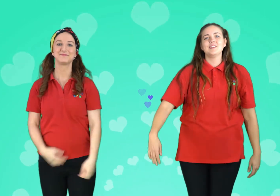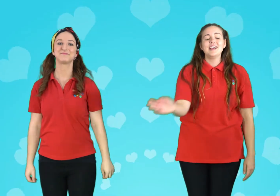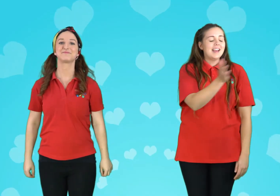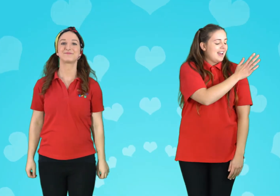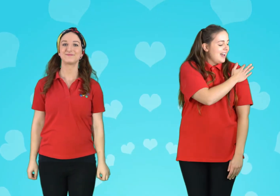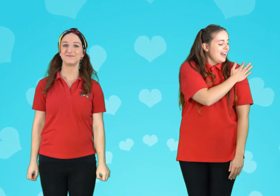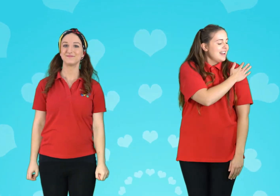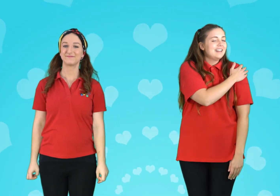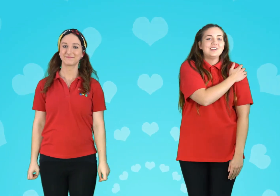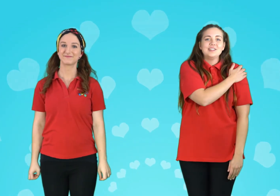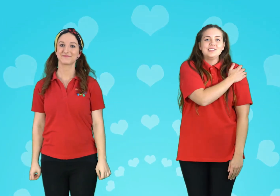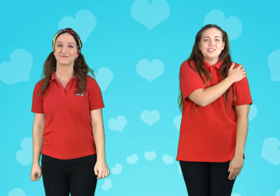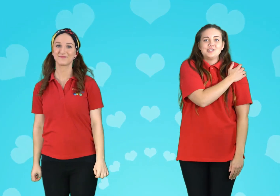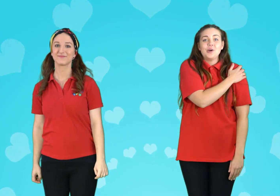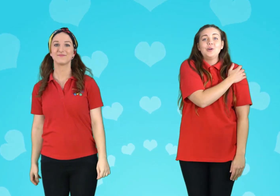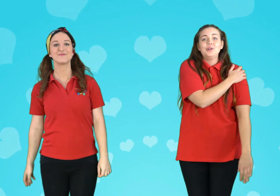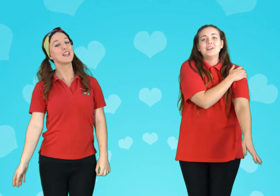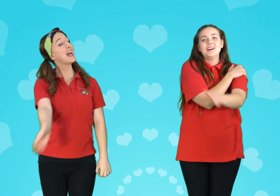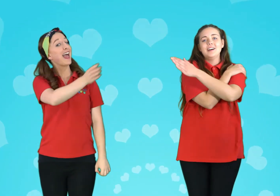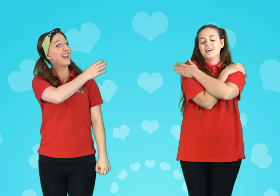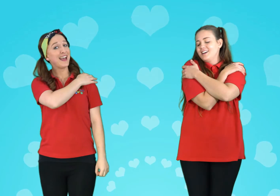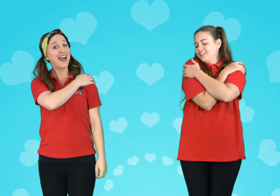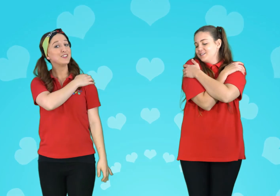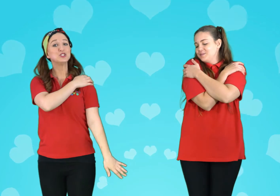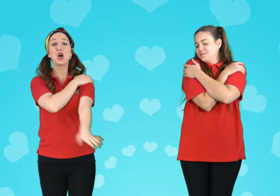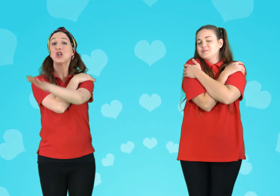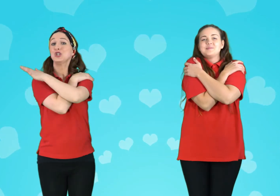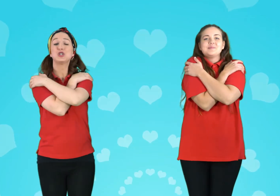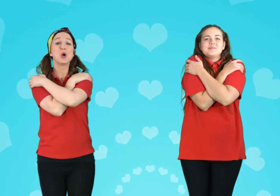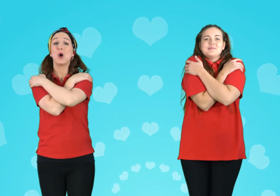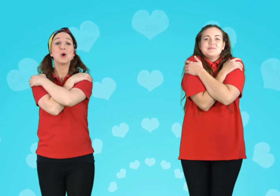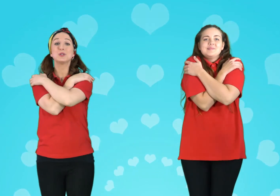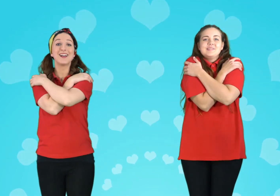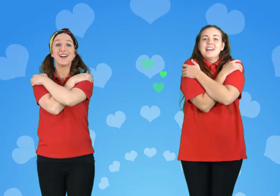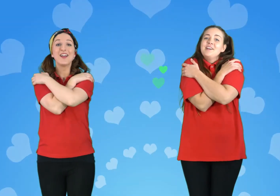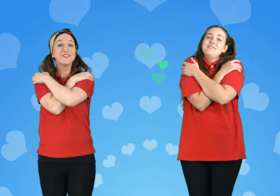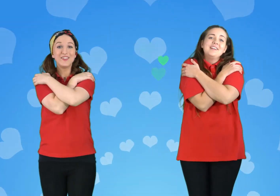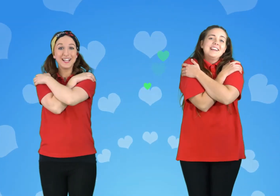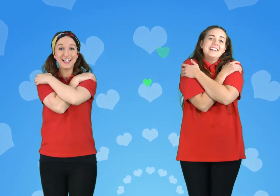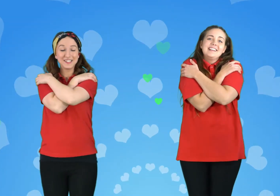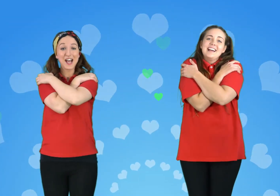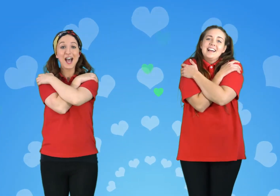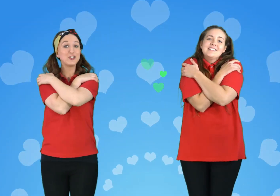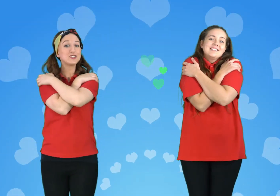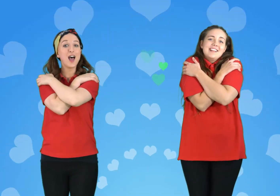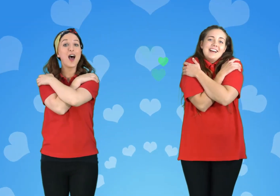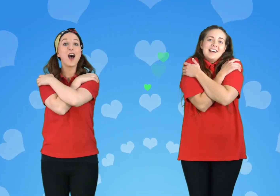Hand on your shoulder Hand on your shoulder Feeling kinda snug